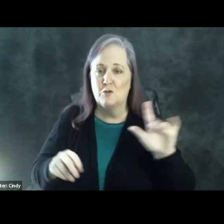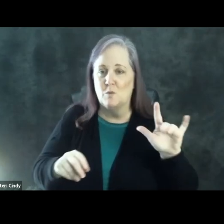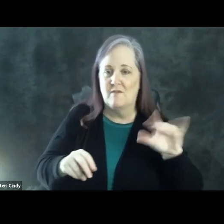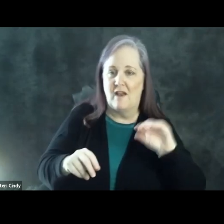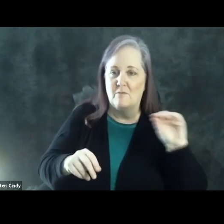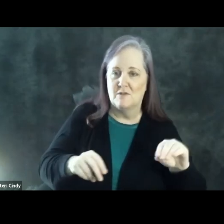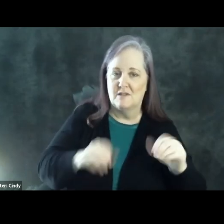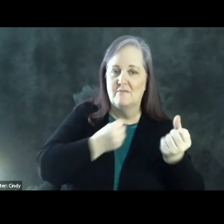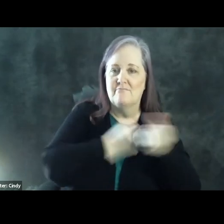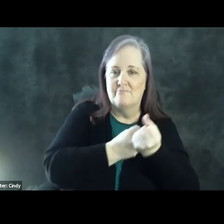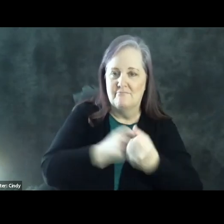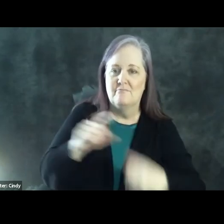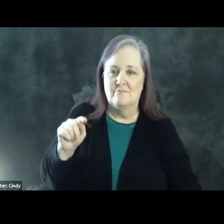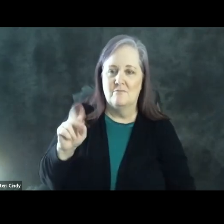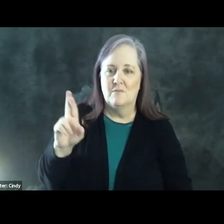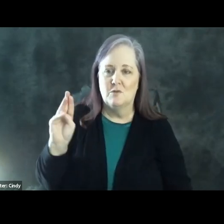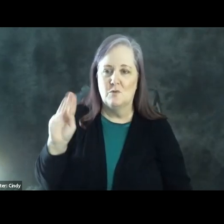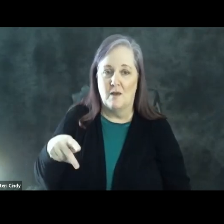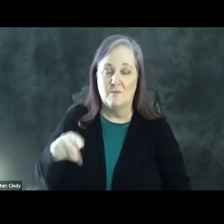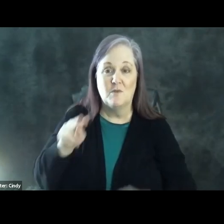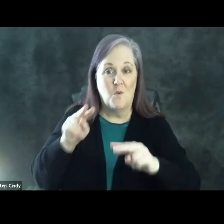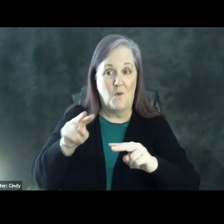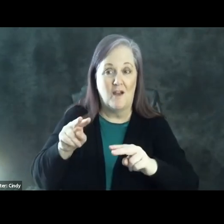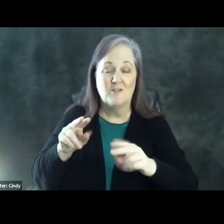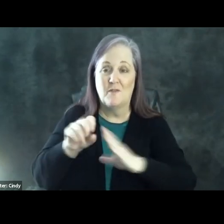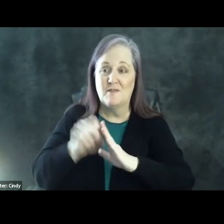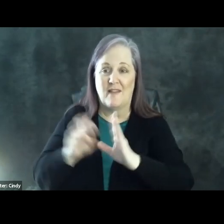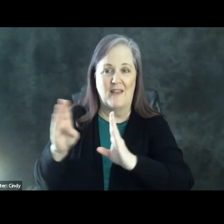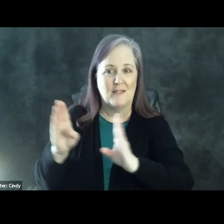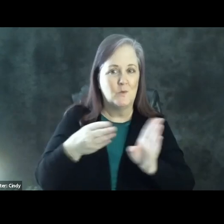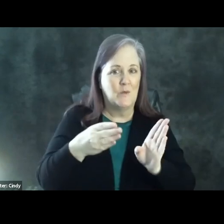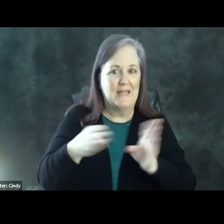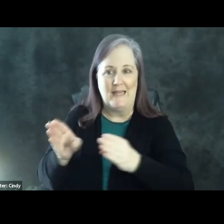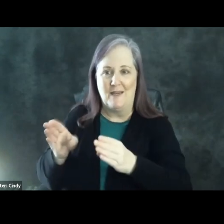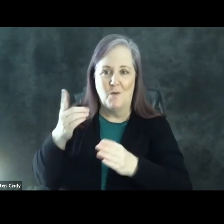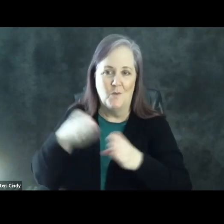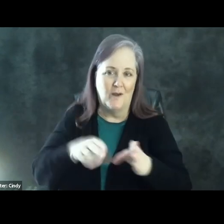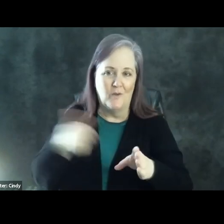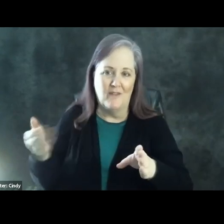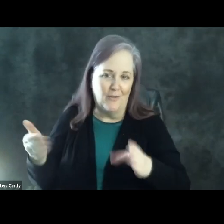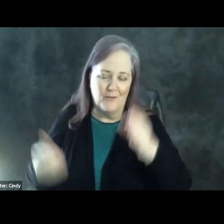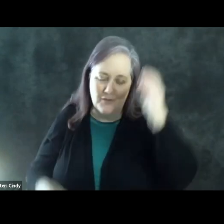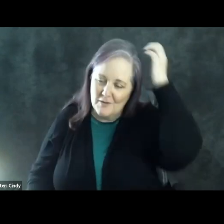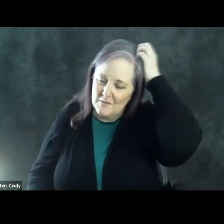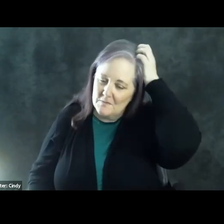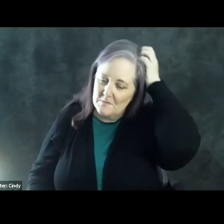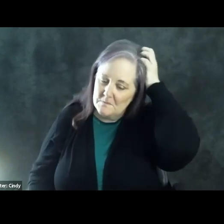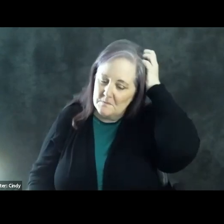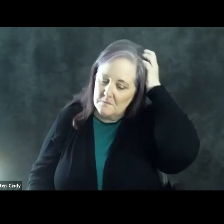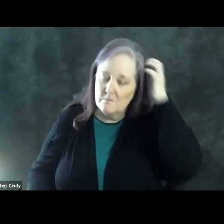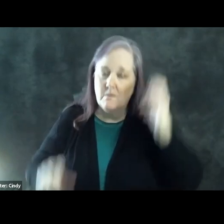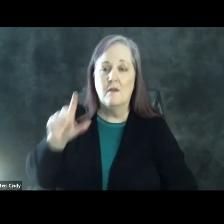So we really kind of want to watch these swing states. One thing I want to note here, too, is that the Latino